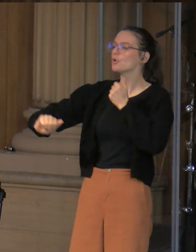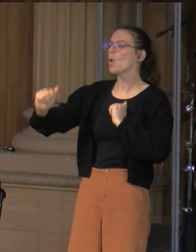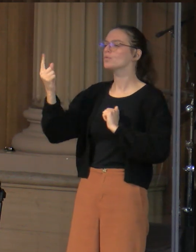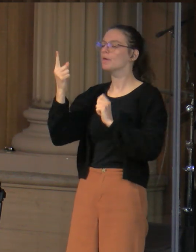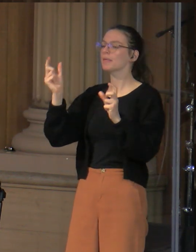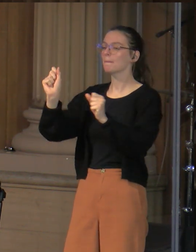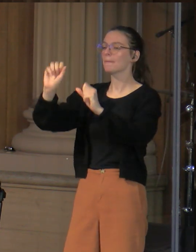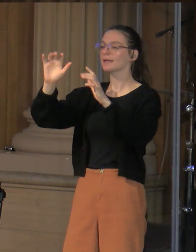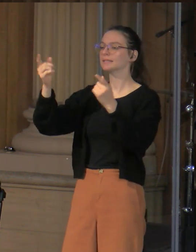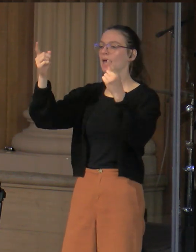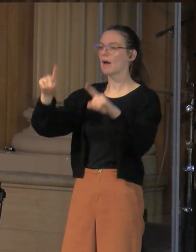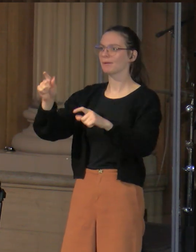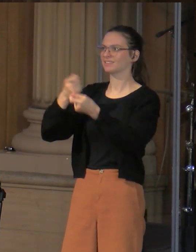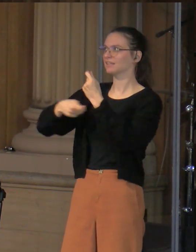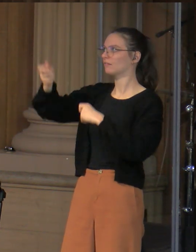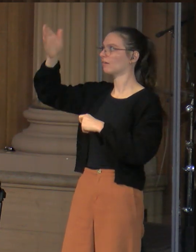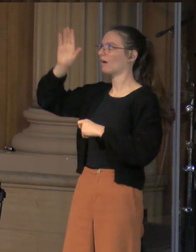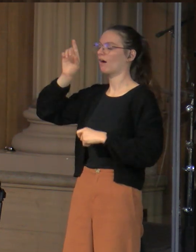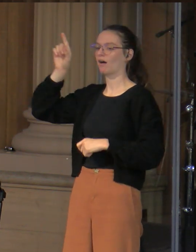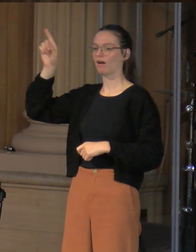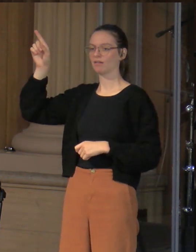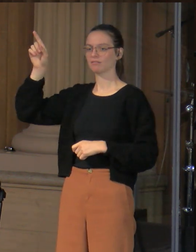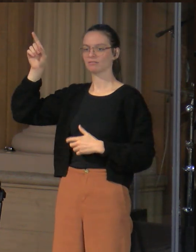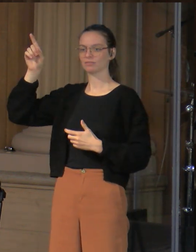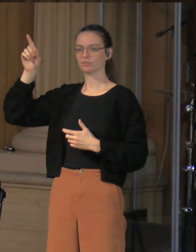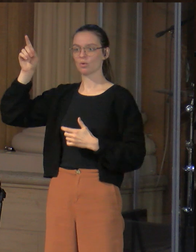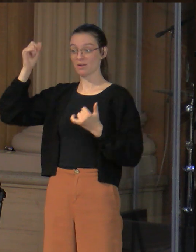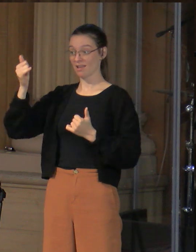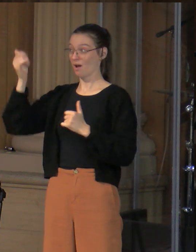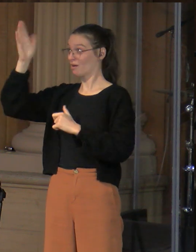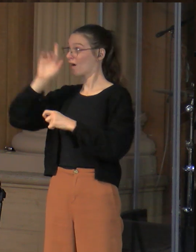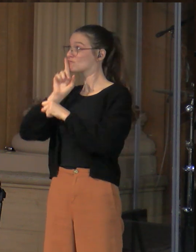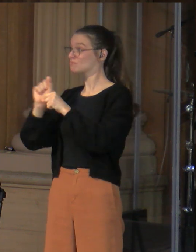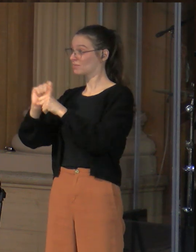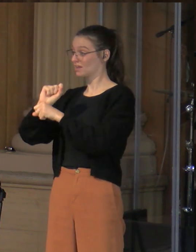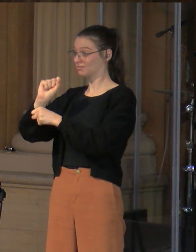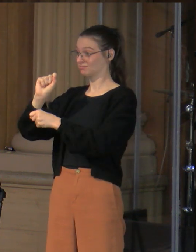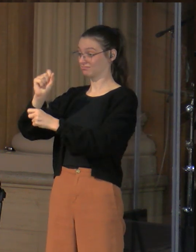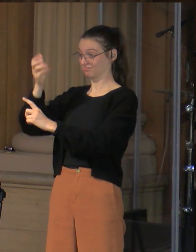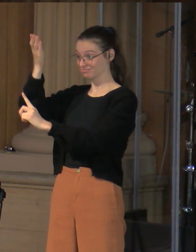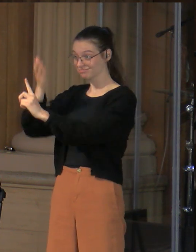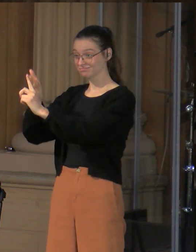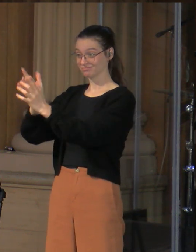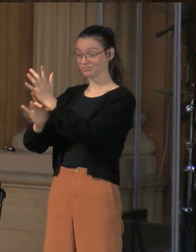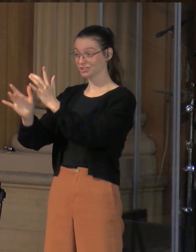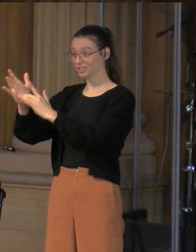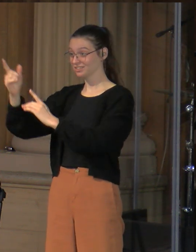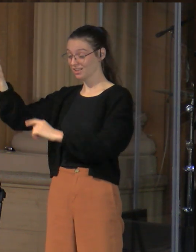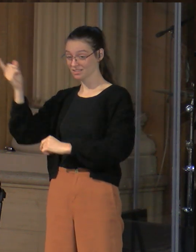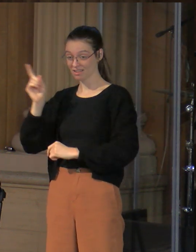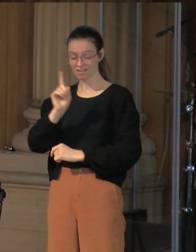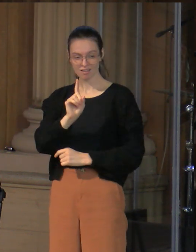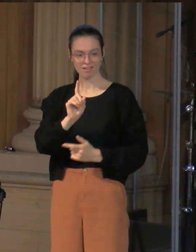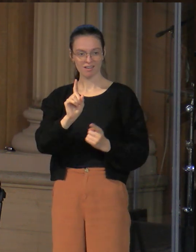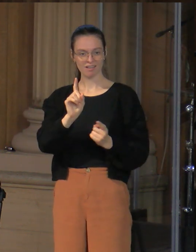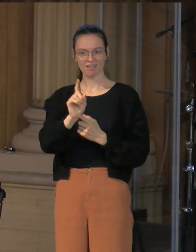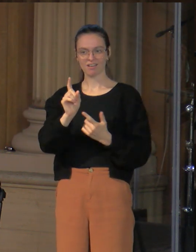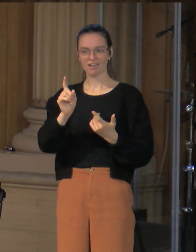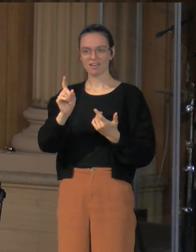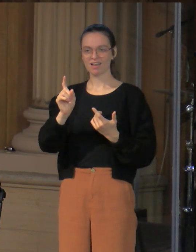and here's God walking among them, and they're rejecting him. It's almost like they have this idea that there must be something more than they're seeing in Jesus